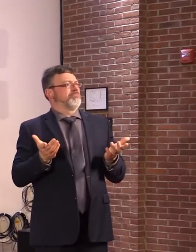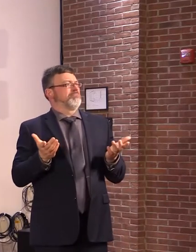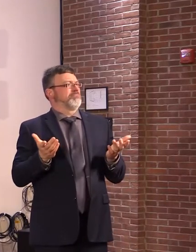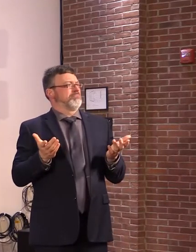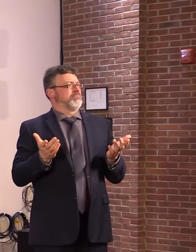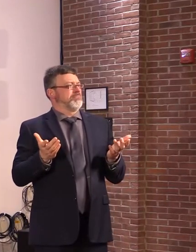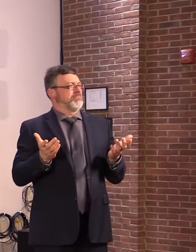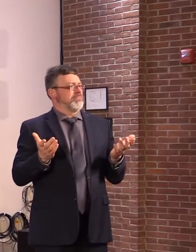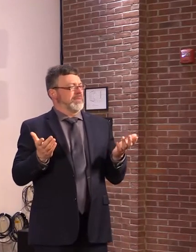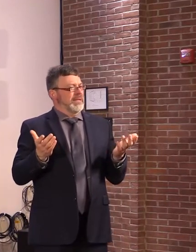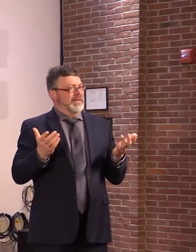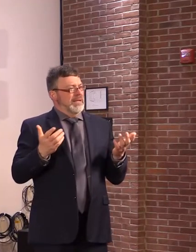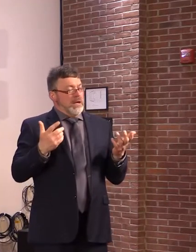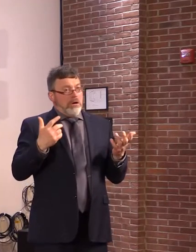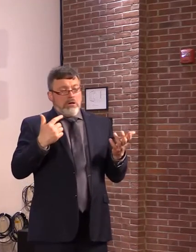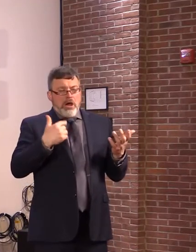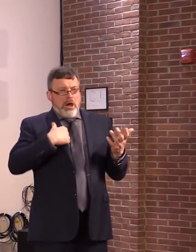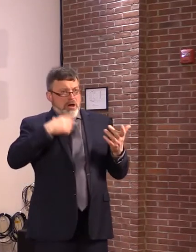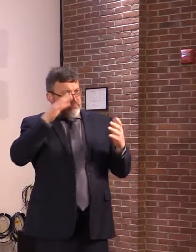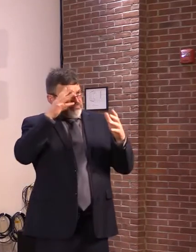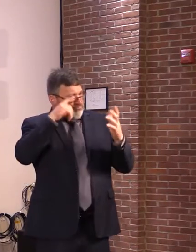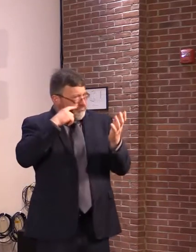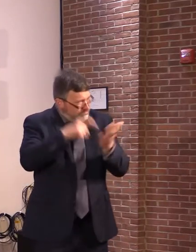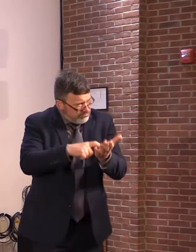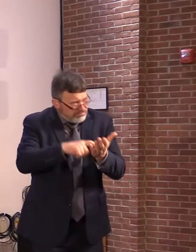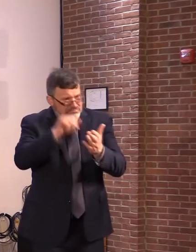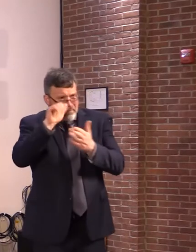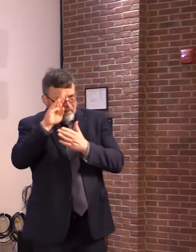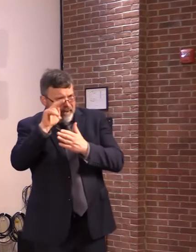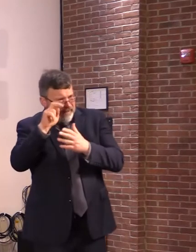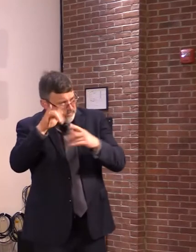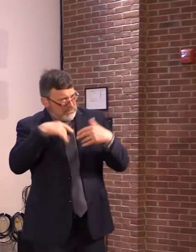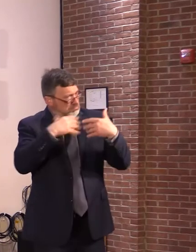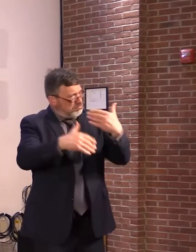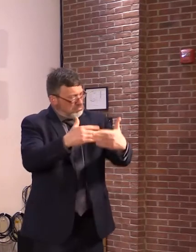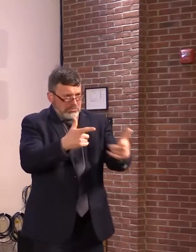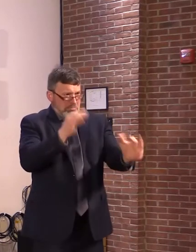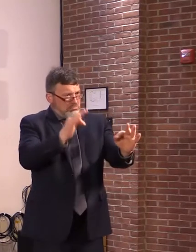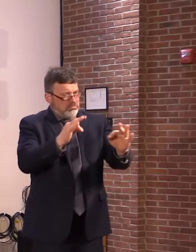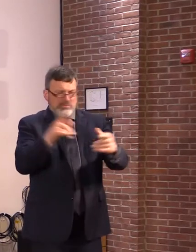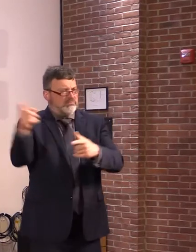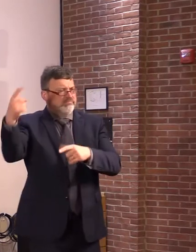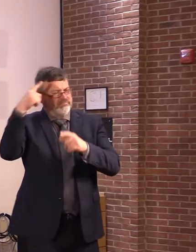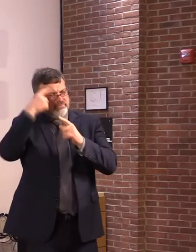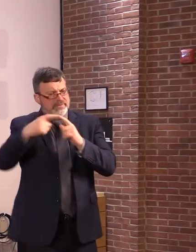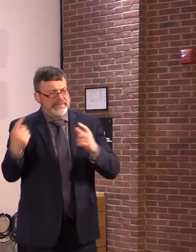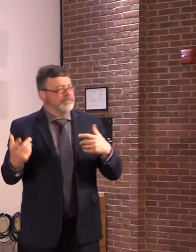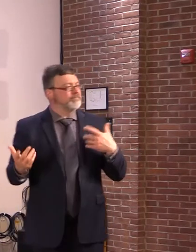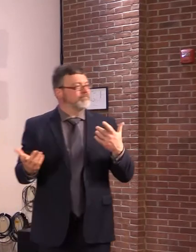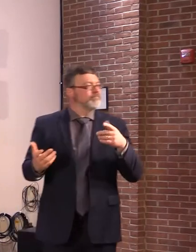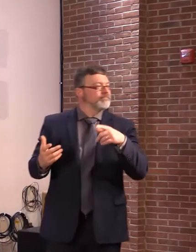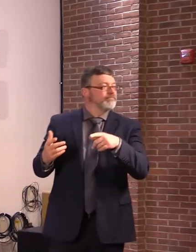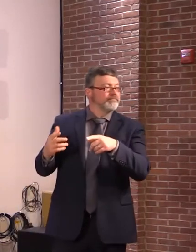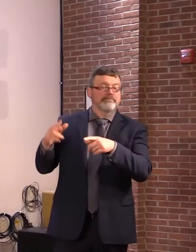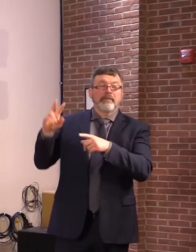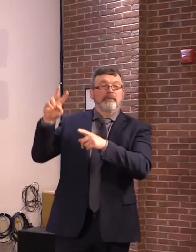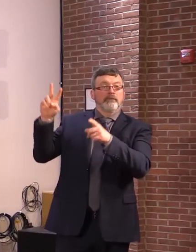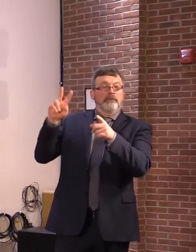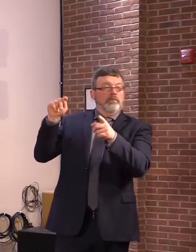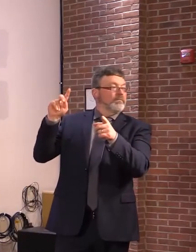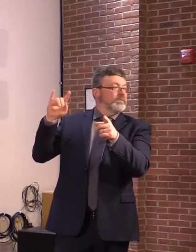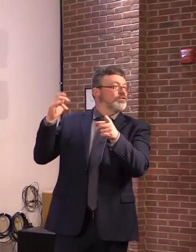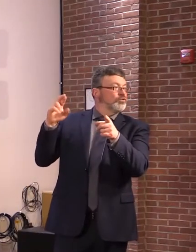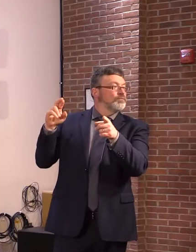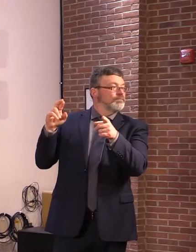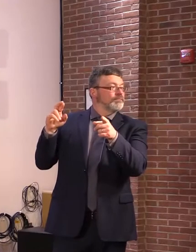How about where the other two housing bills stand right now? Are you prepared to sign a veto of those? They still